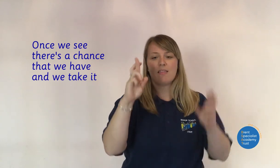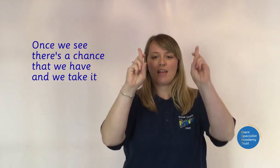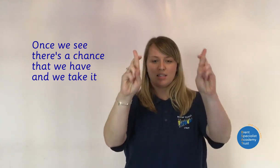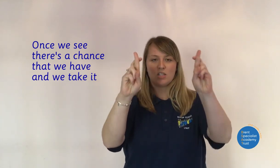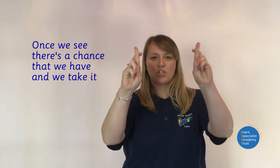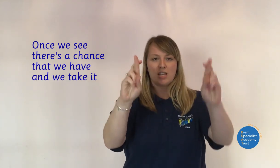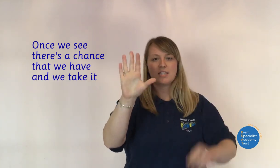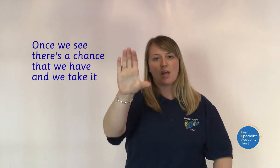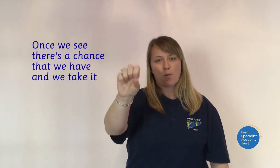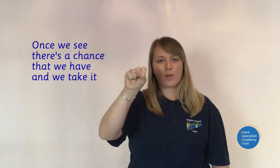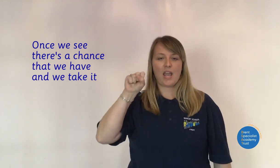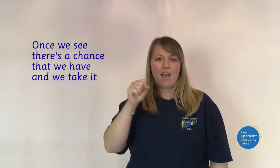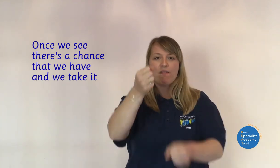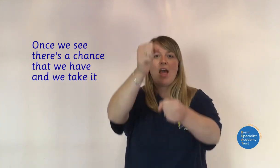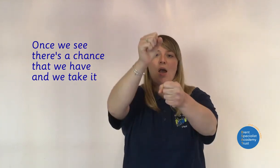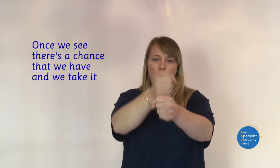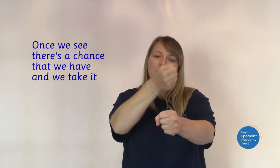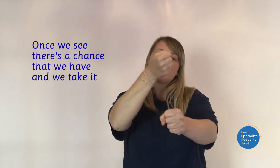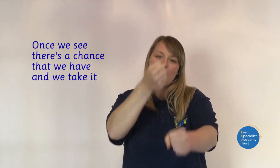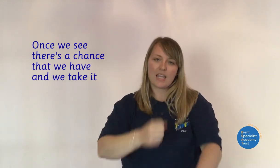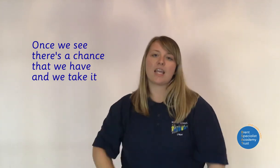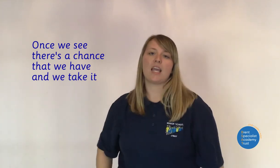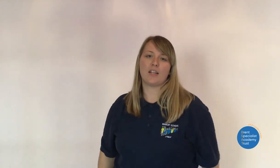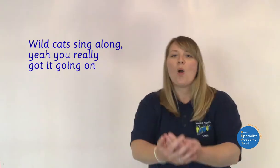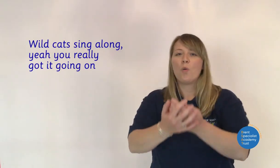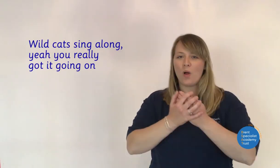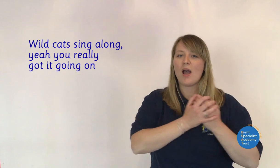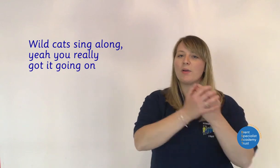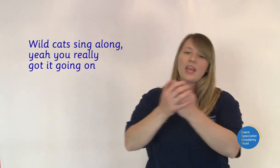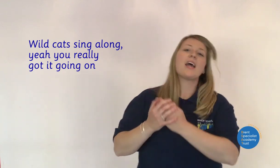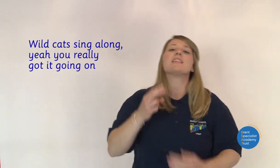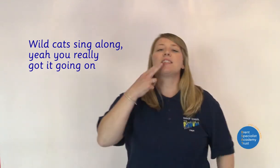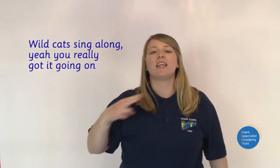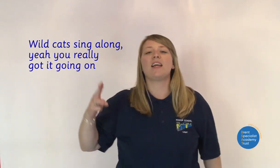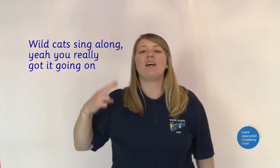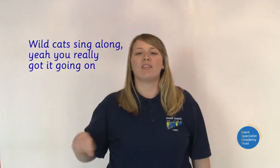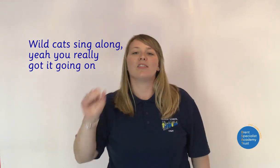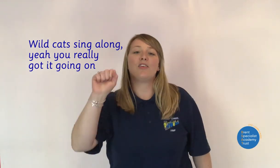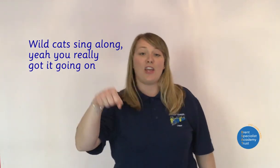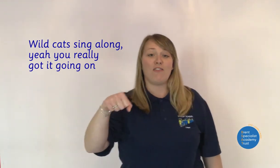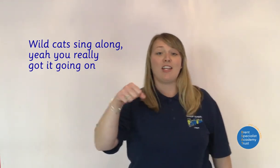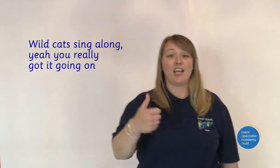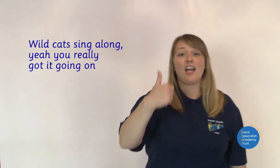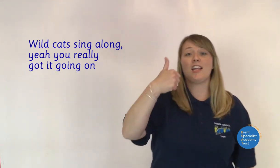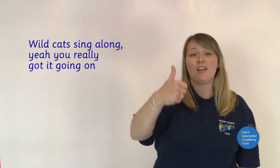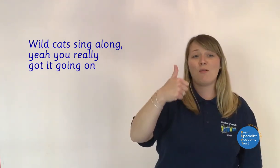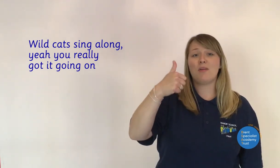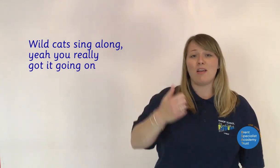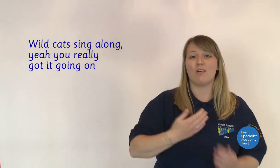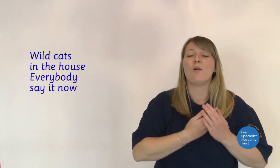there's a chance that we have And we take it Wildcat, sing along Now you really got it going on